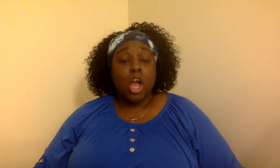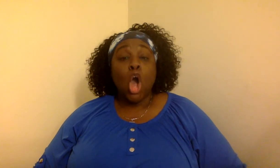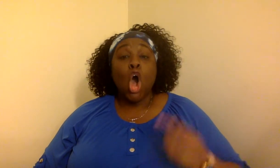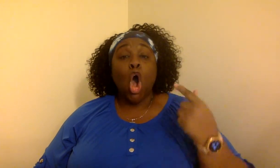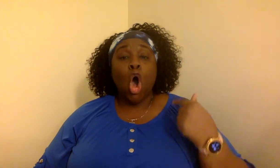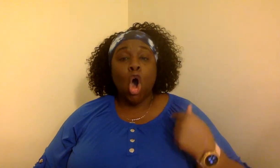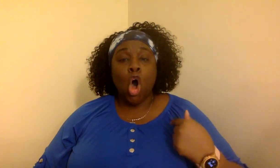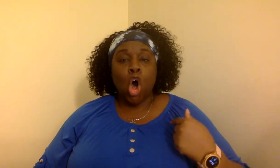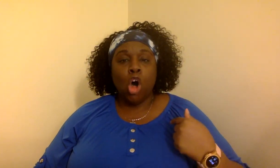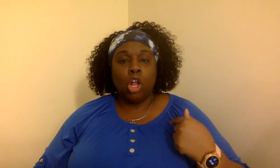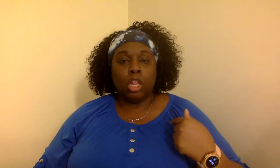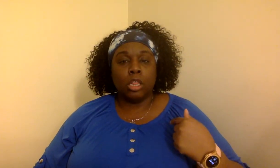All,